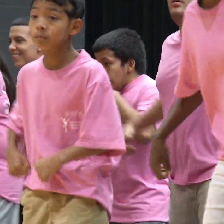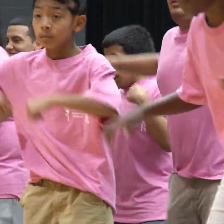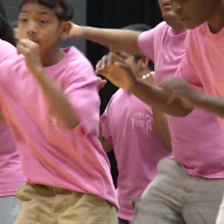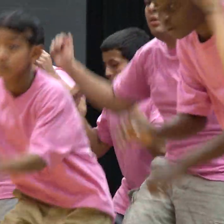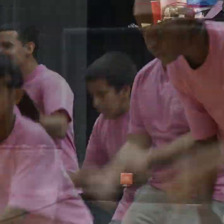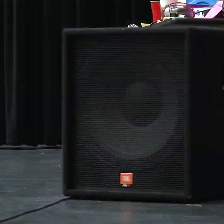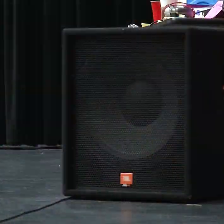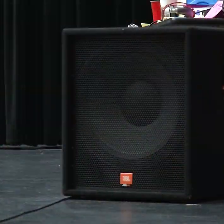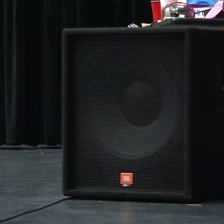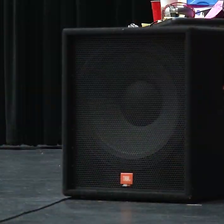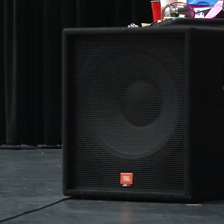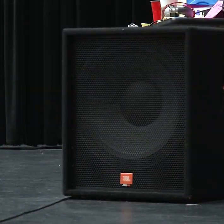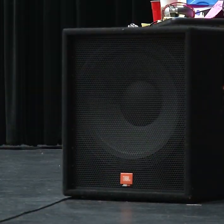but they can feel the music.